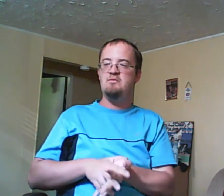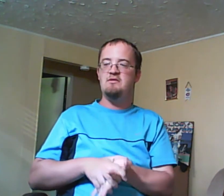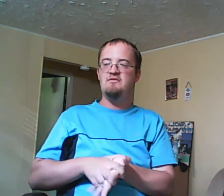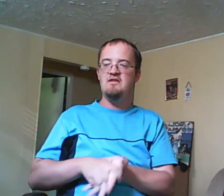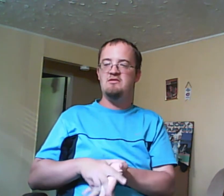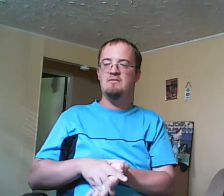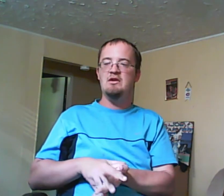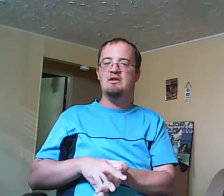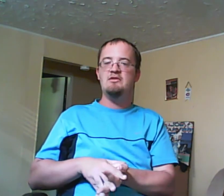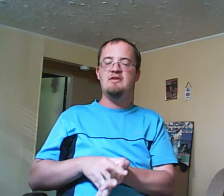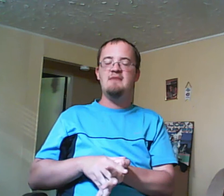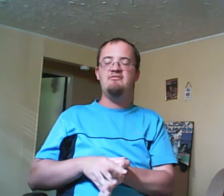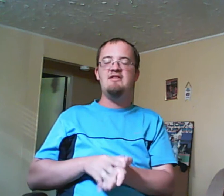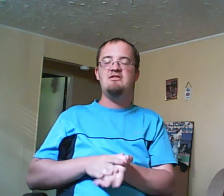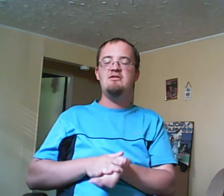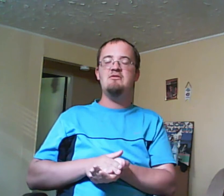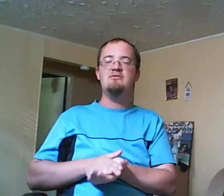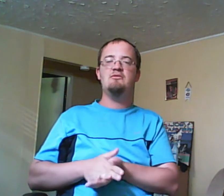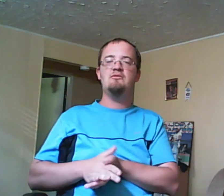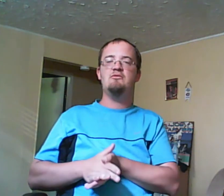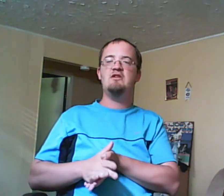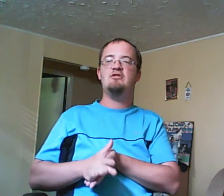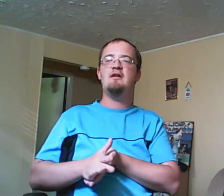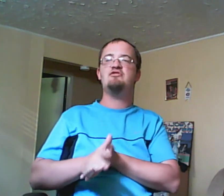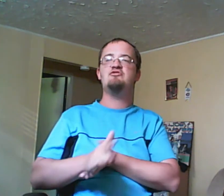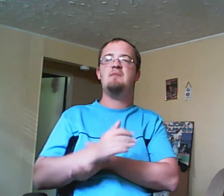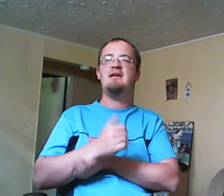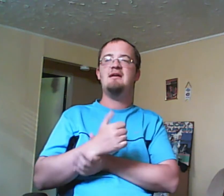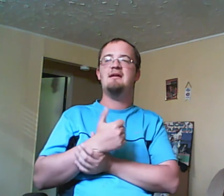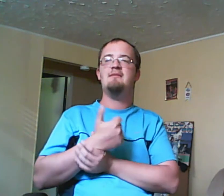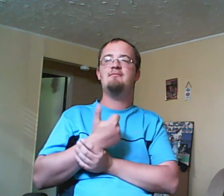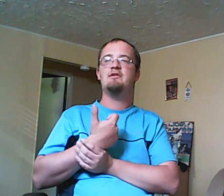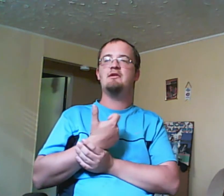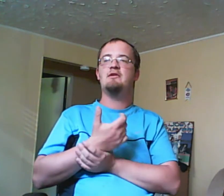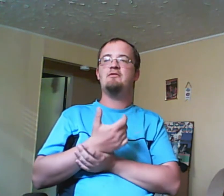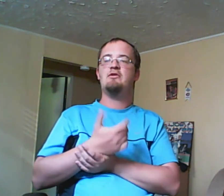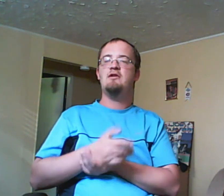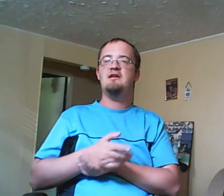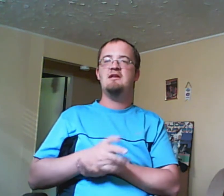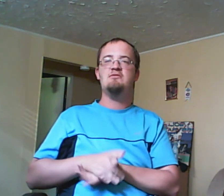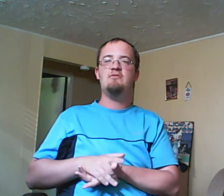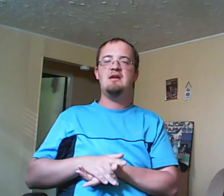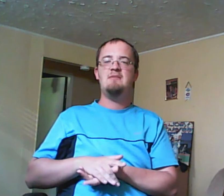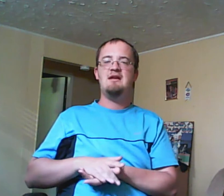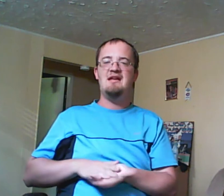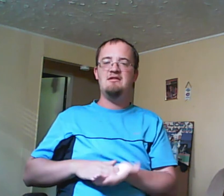brother, Fence. The same Fence who wanted to go after Drew and Bianca for hurting his right-hand man, Anson.